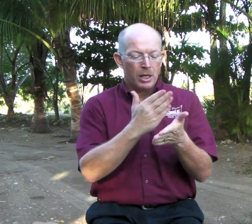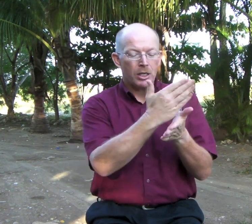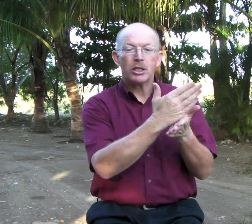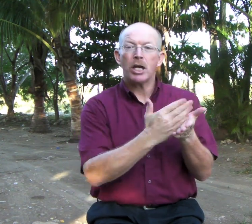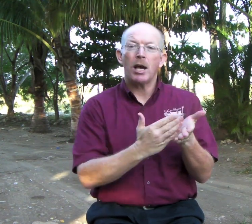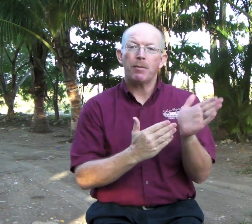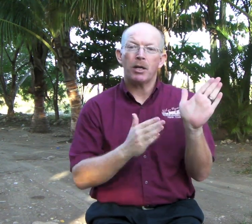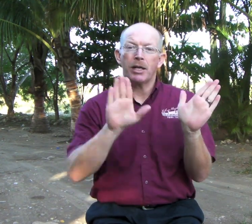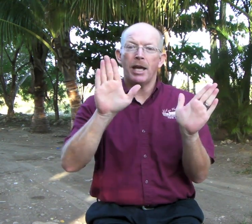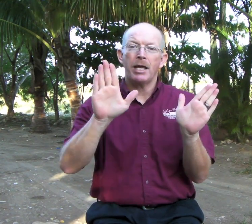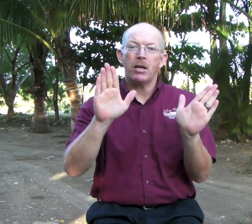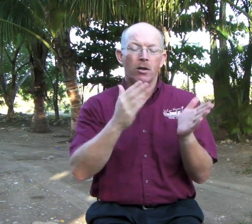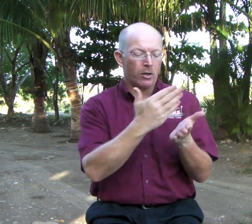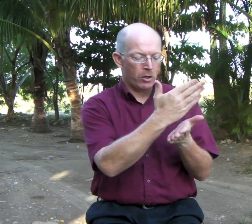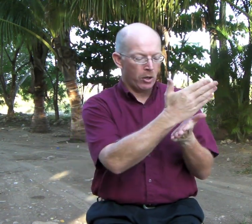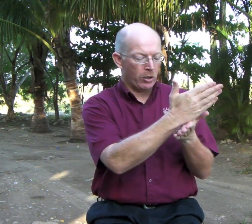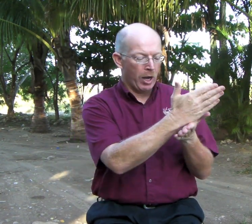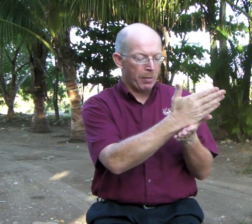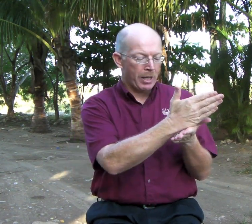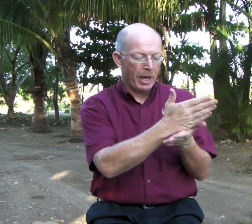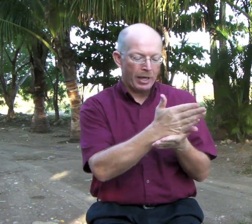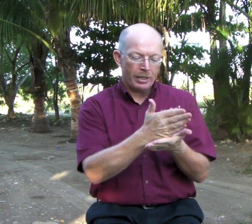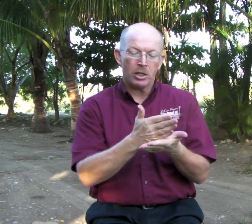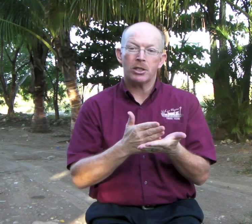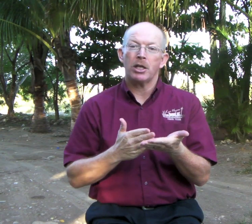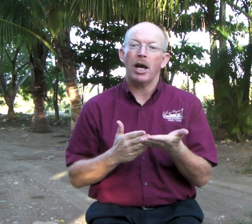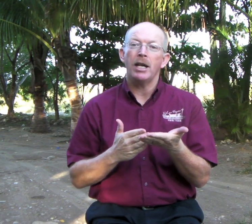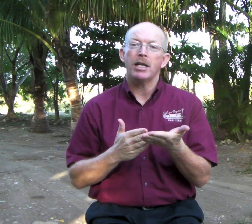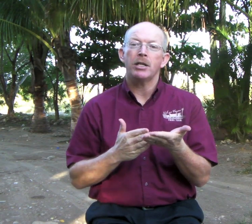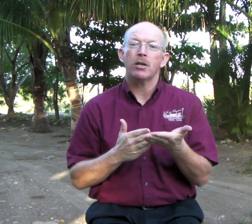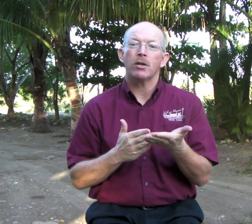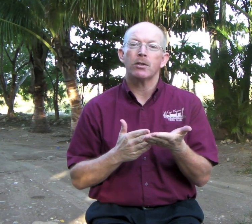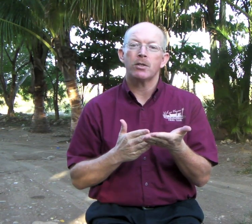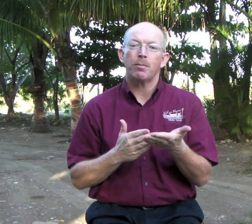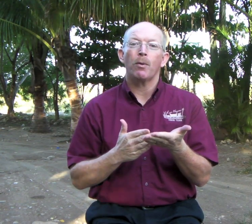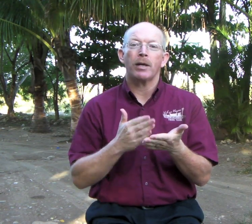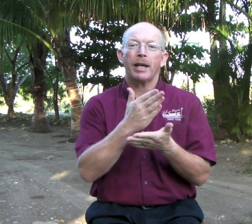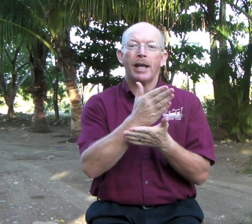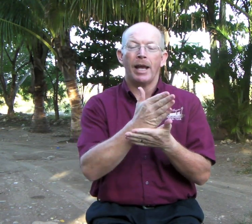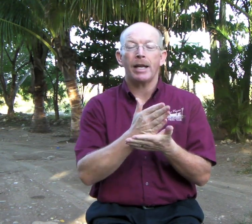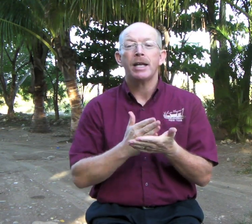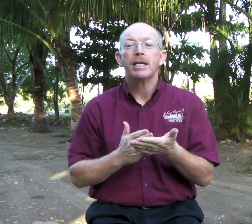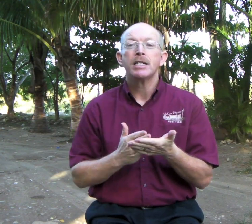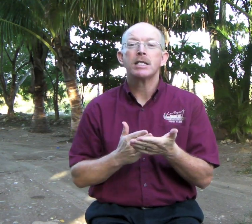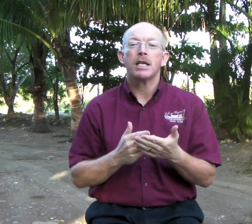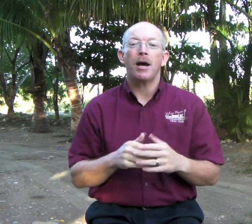Some. You're going to take your dominant hand and just cut your subordinate hand. Some.